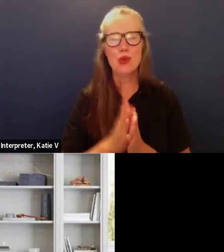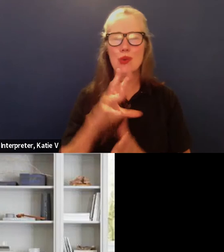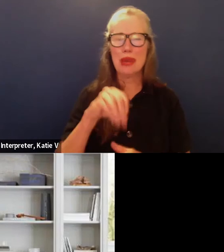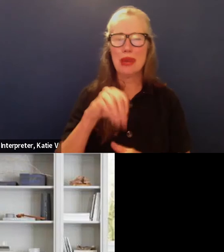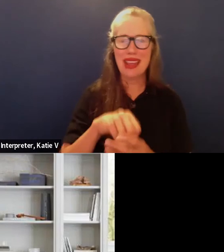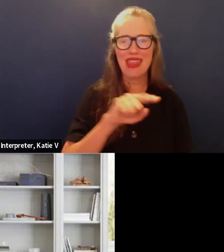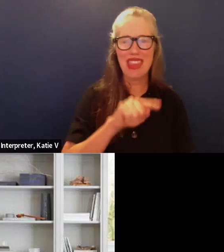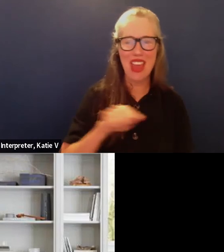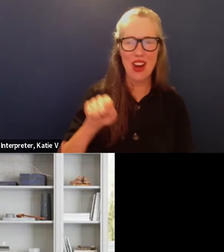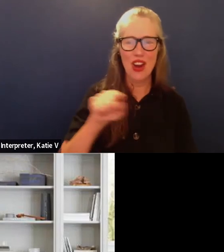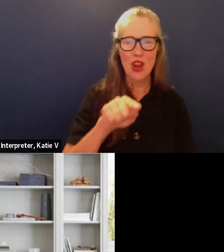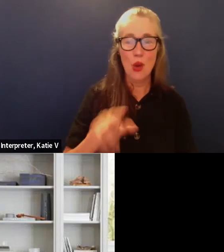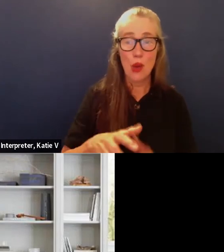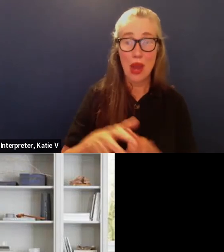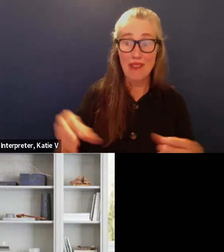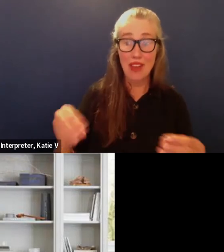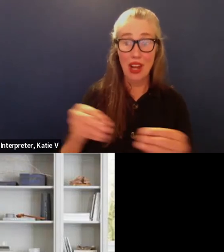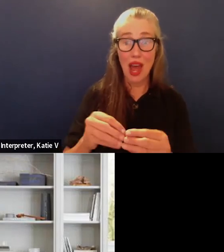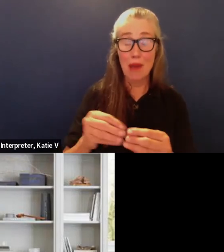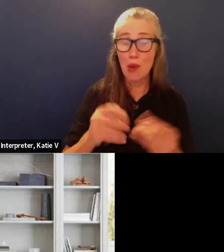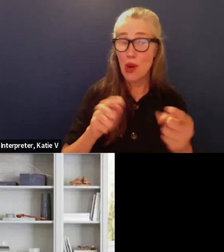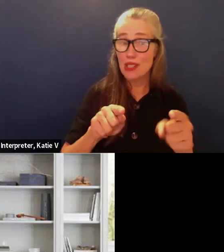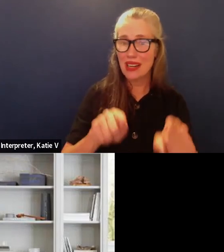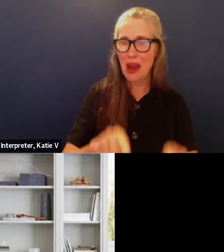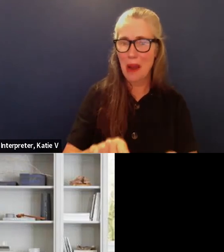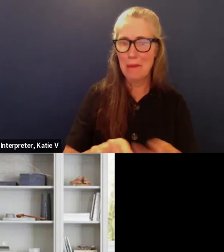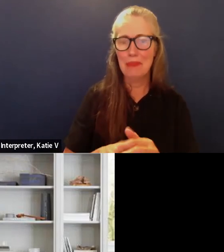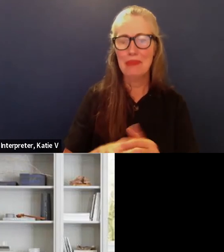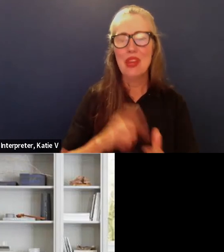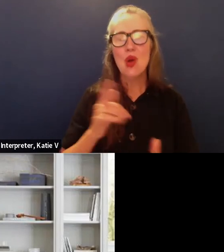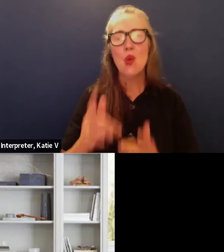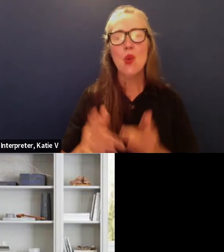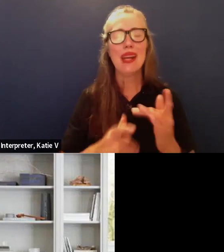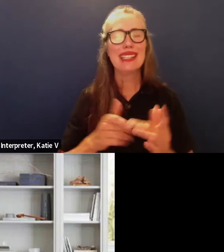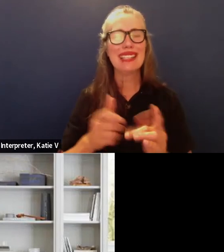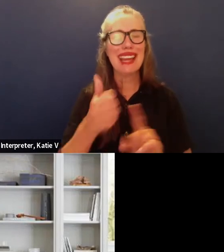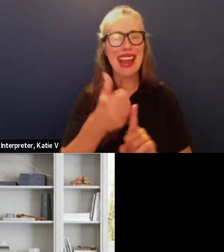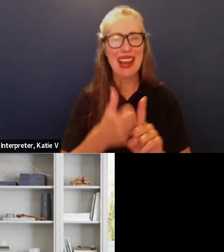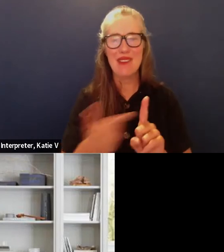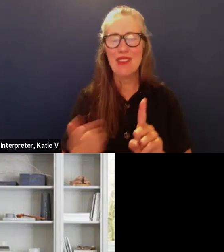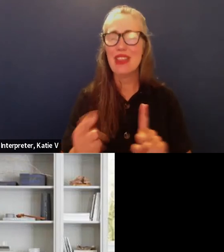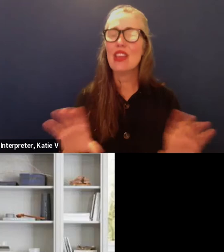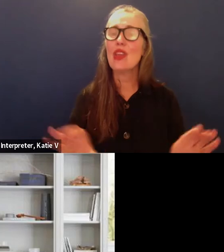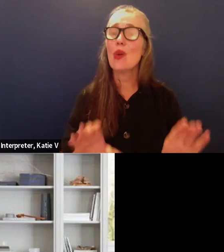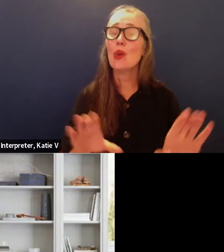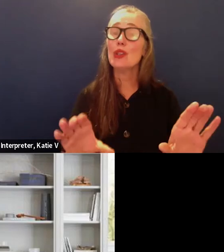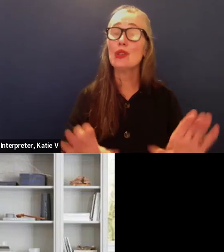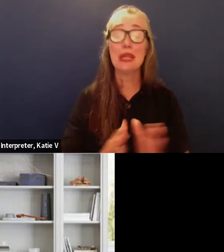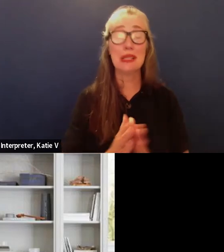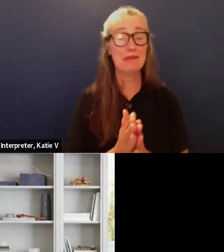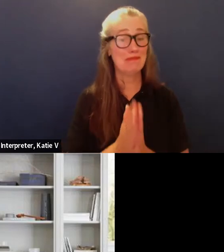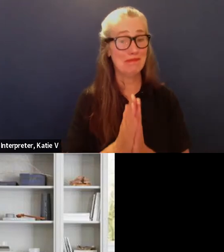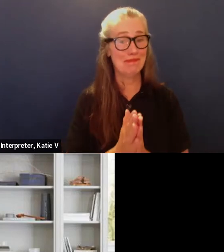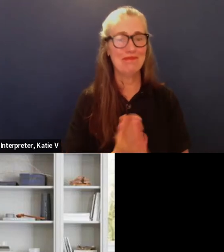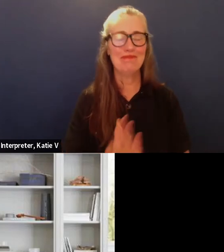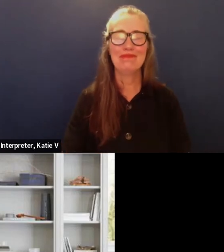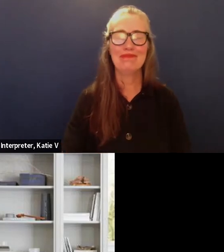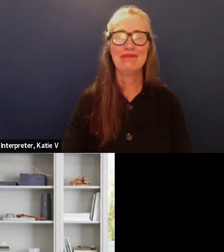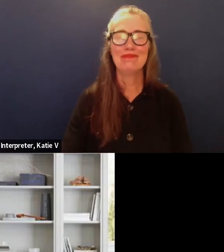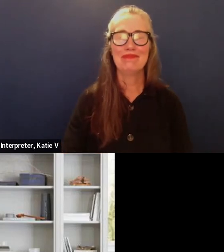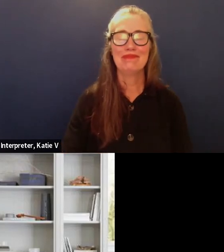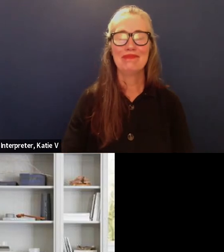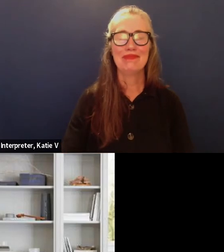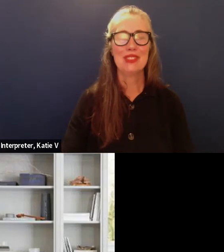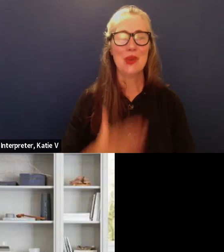we have a lot more to come and we're just really excited at everything that we're we're doing so that's